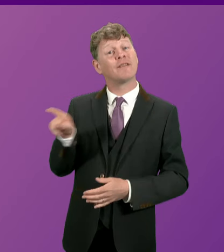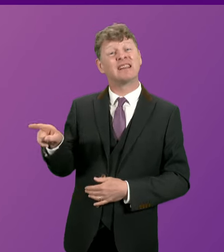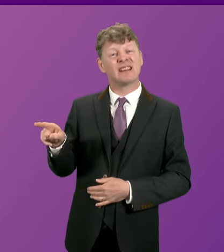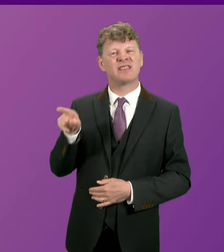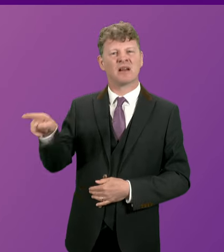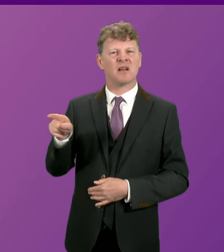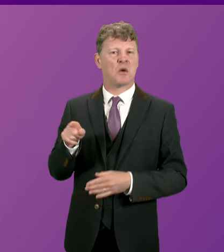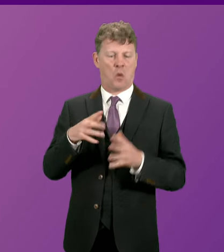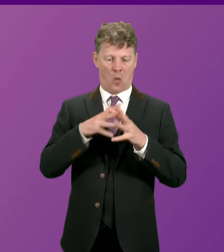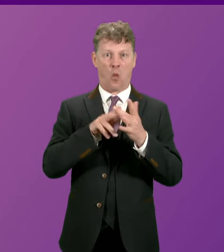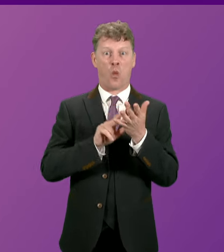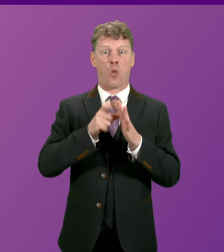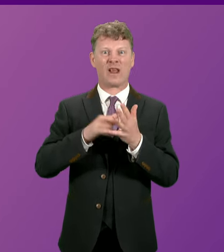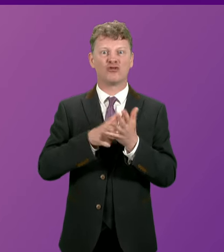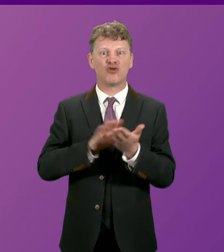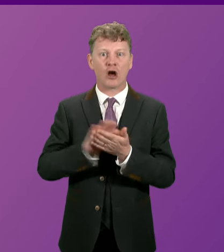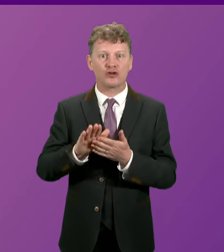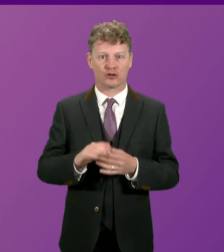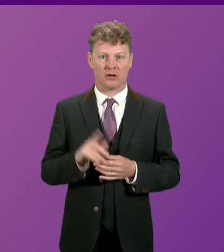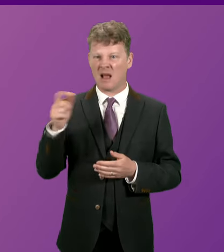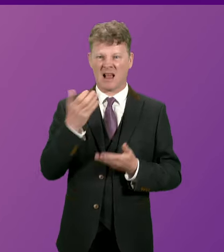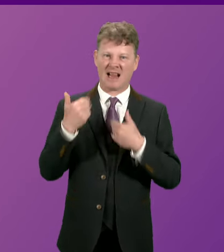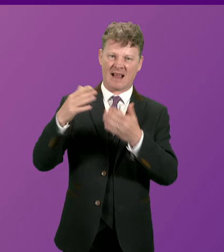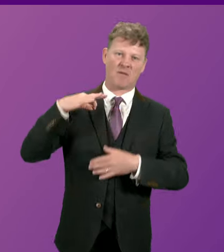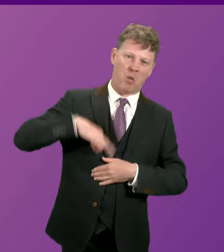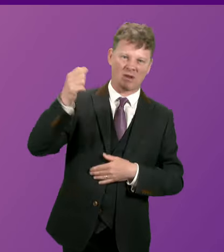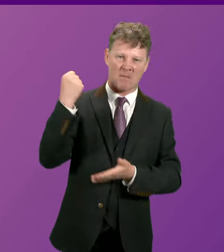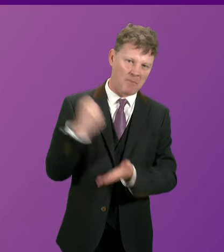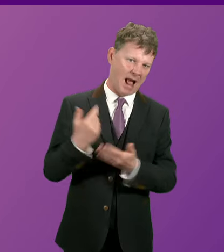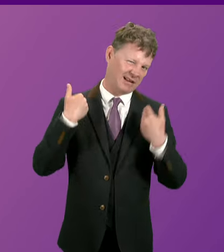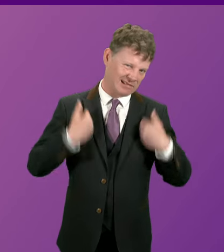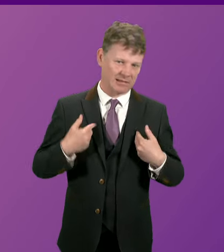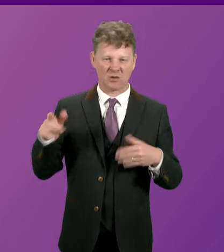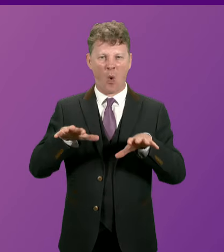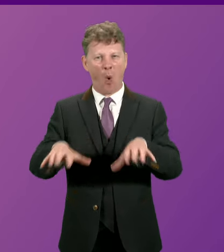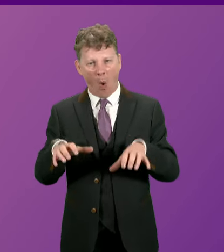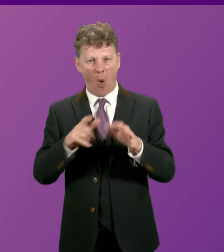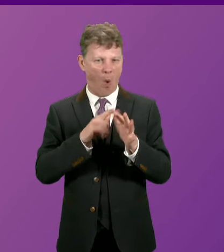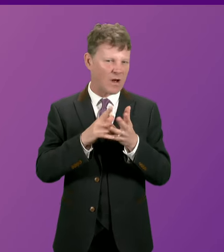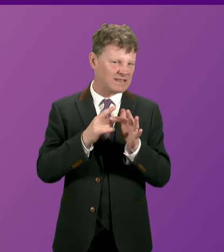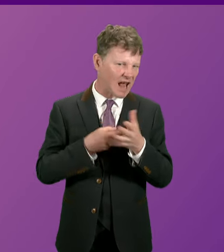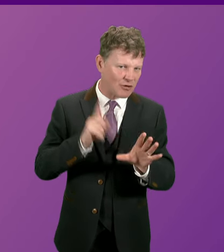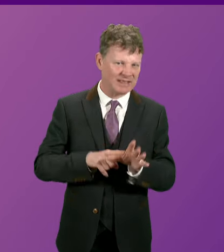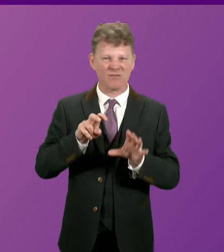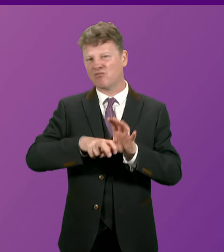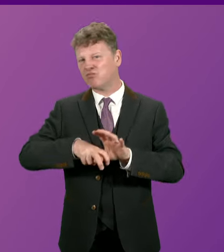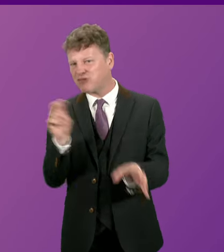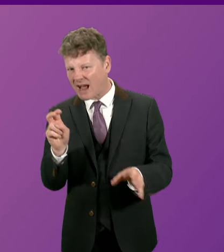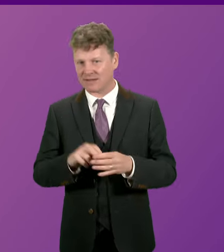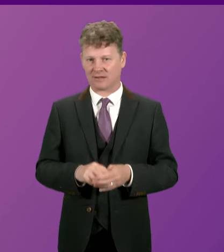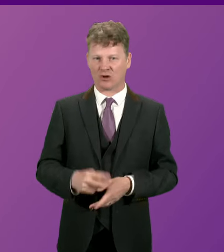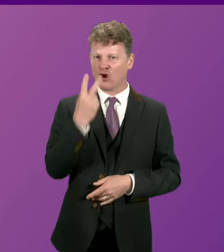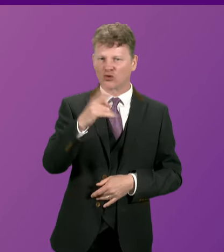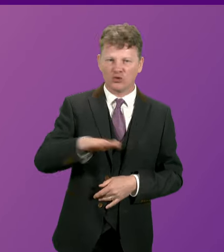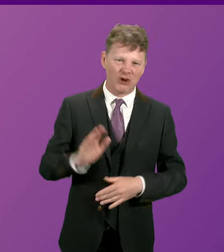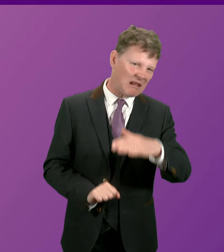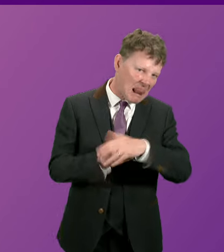of Windrush. They're the party of bankers' bonuses. They're the party of austerity, the party of Brexit, the party of the two-child limit,